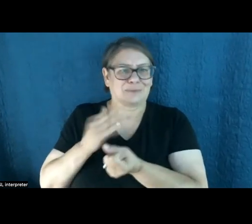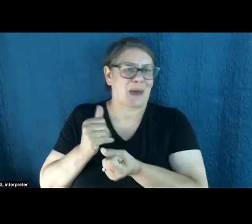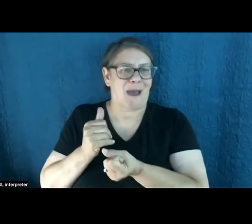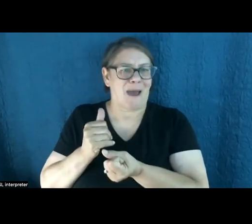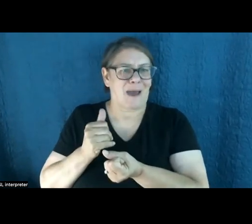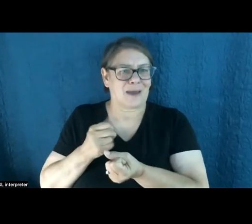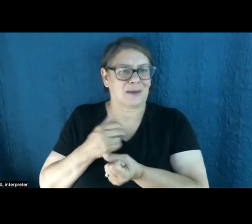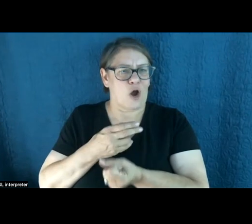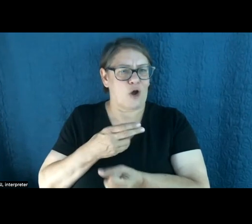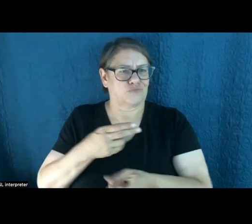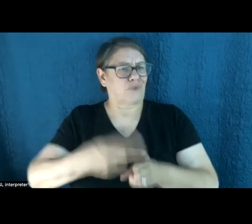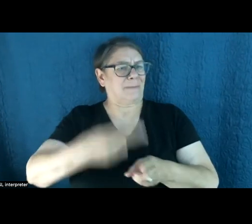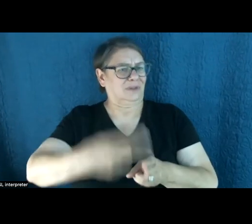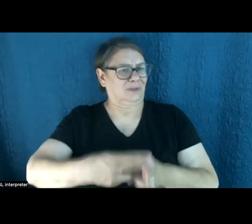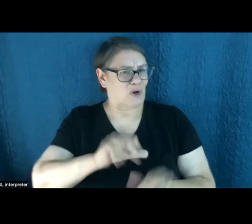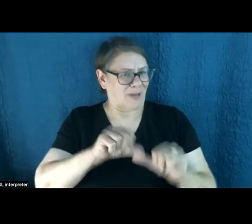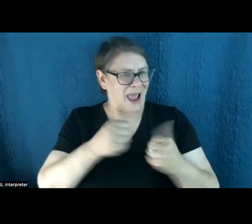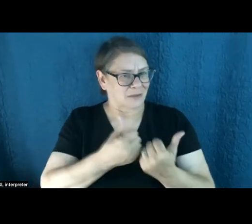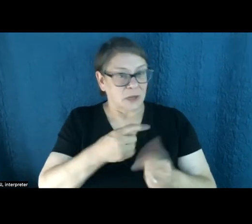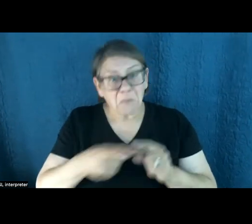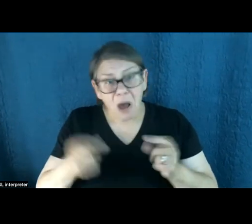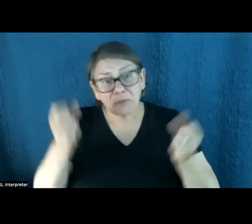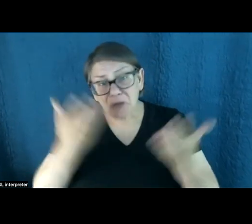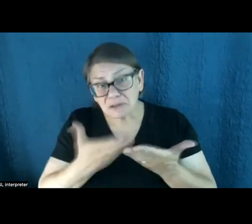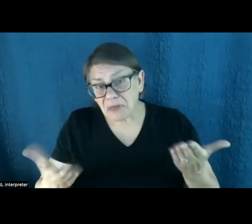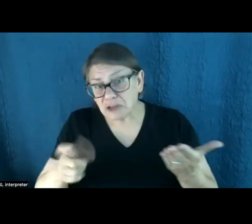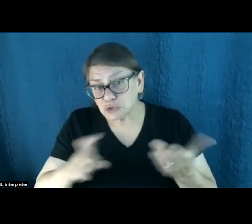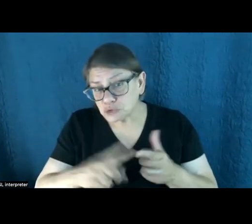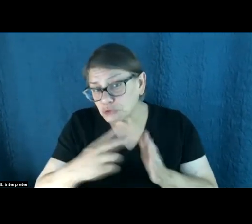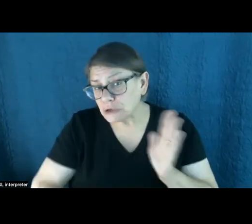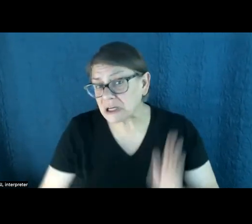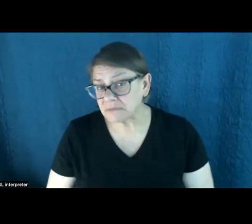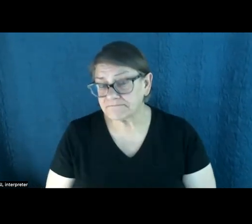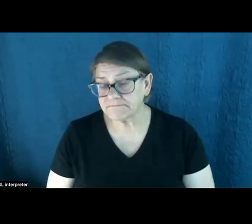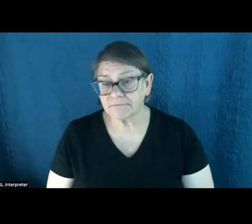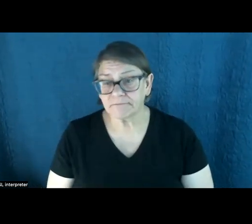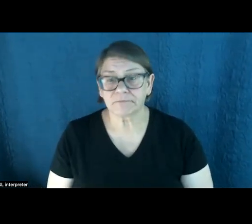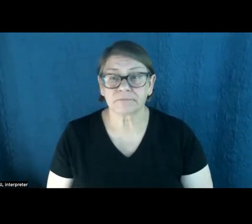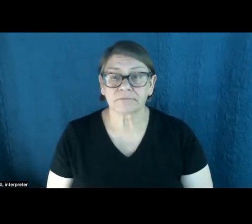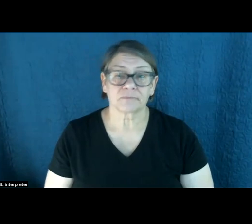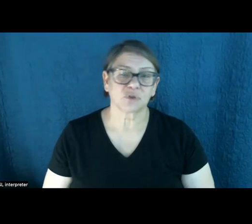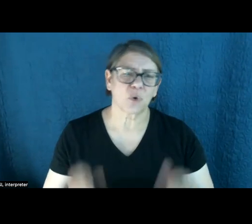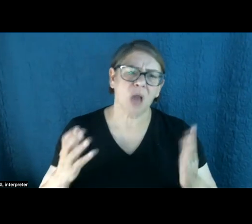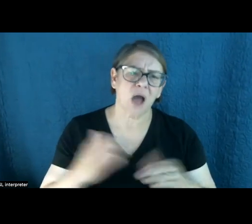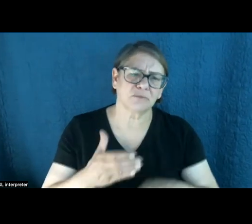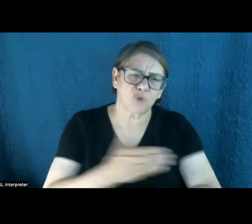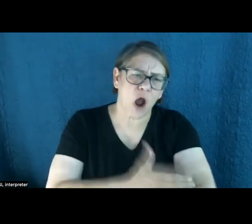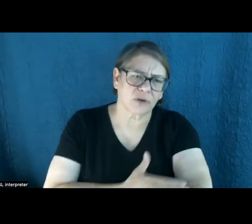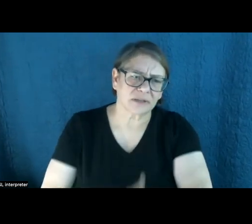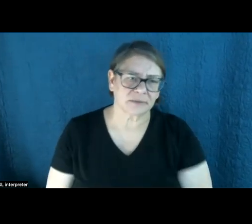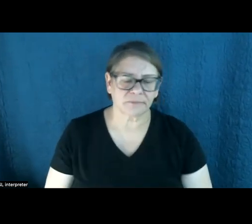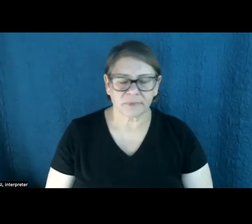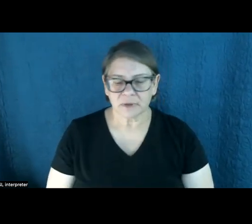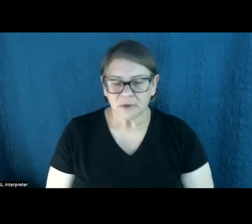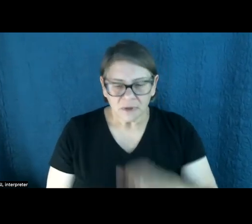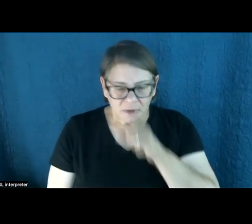but definitely a lot of good stuff being being written that I would encourage you to seek out. So lots of progress. But despite all